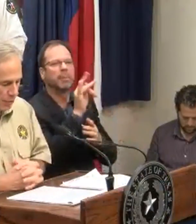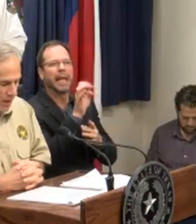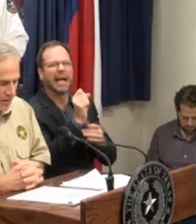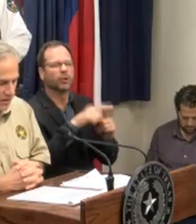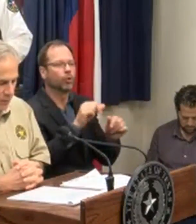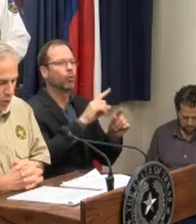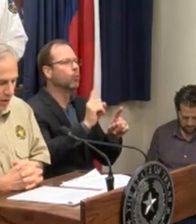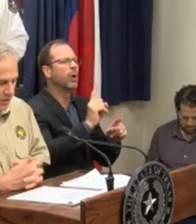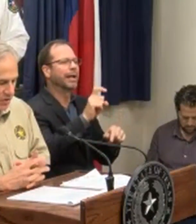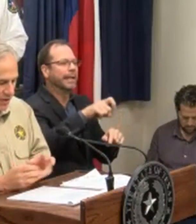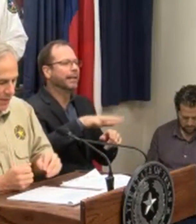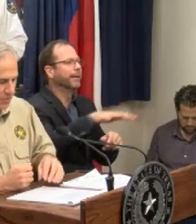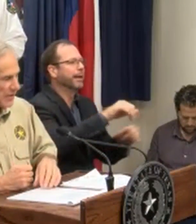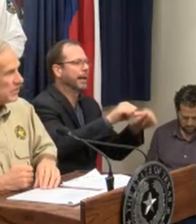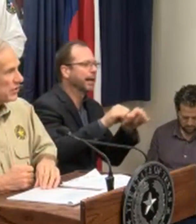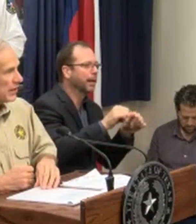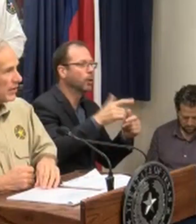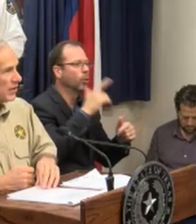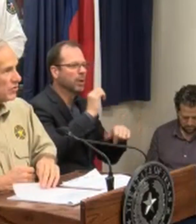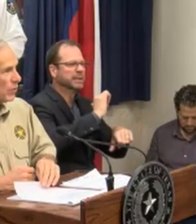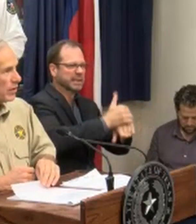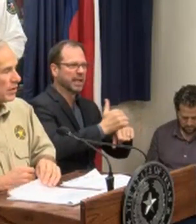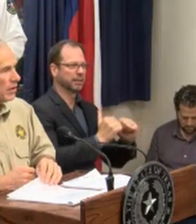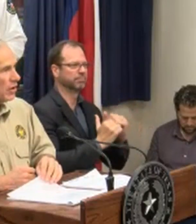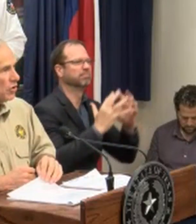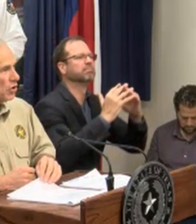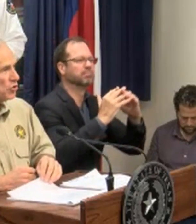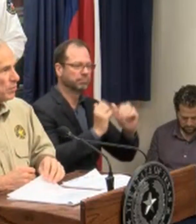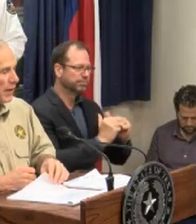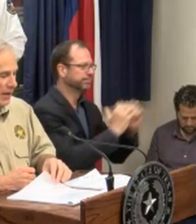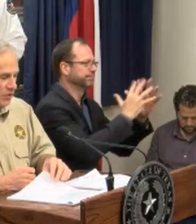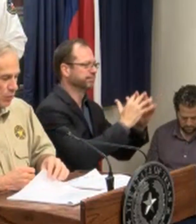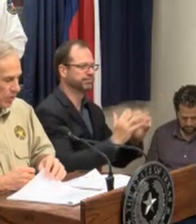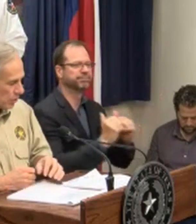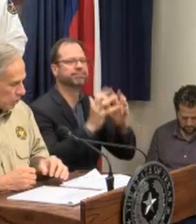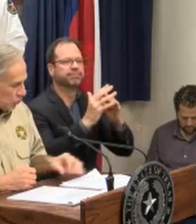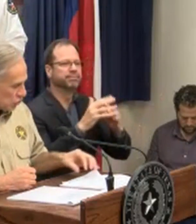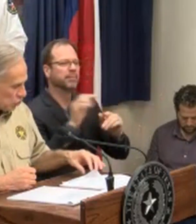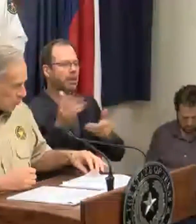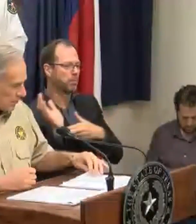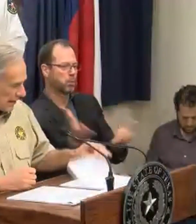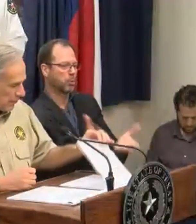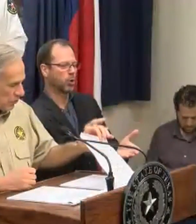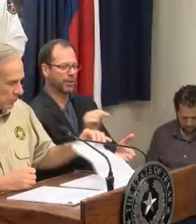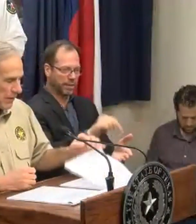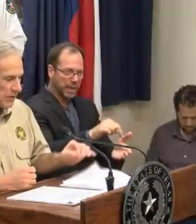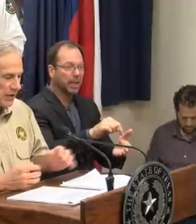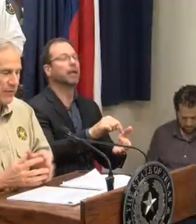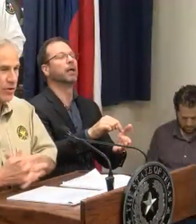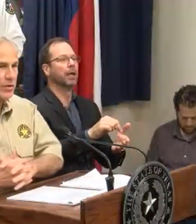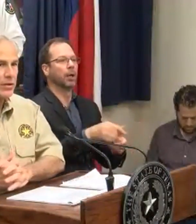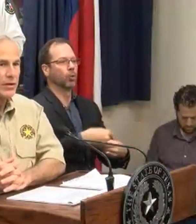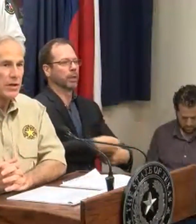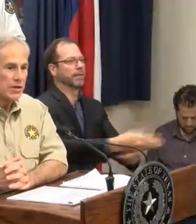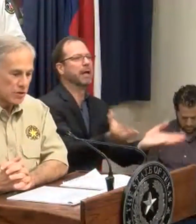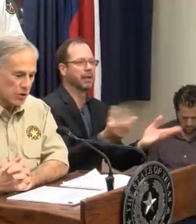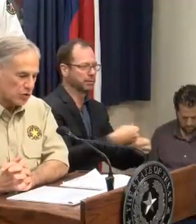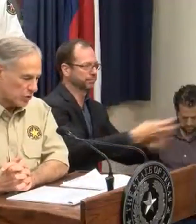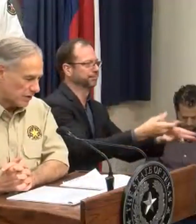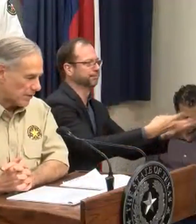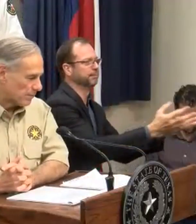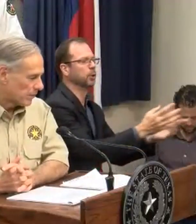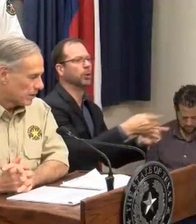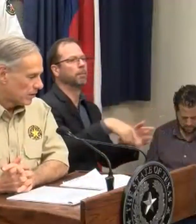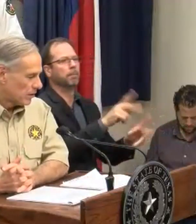We're in the process of working to set up staging areas where those supplies will soon be able to be delivered to